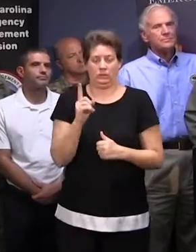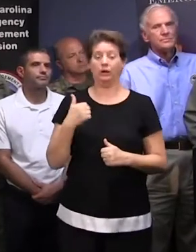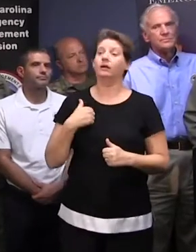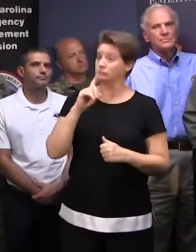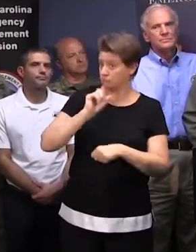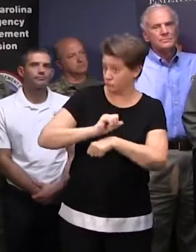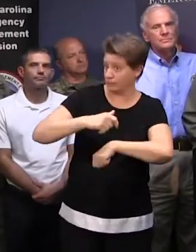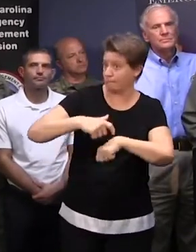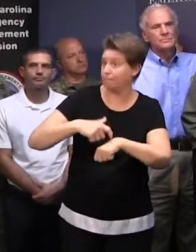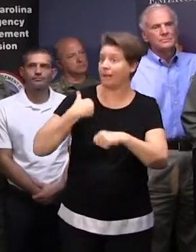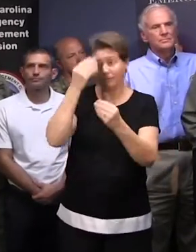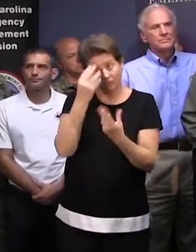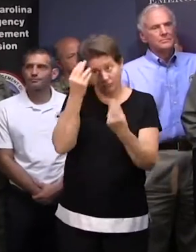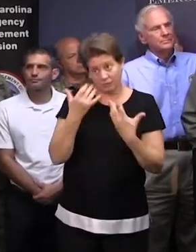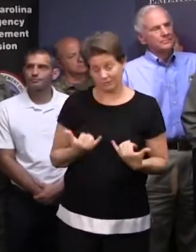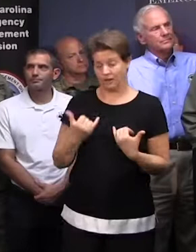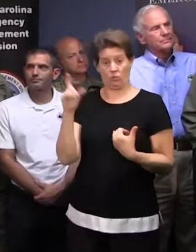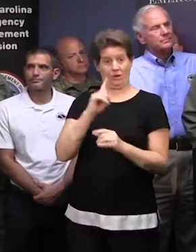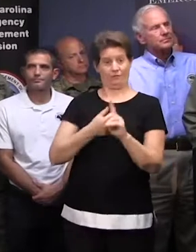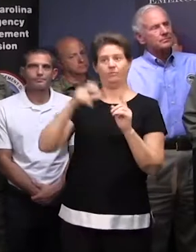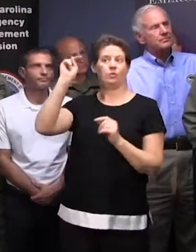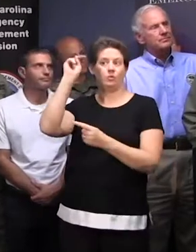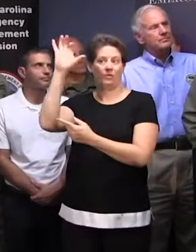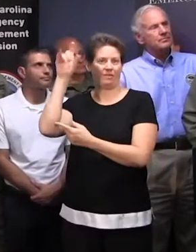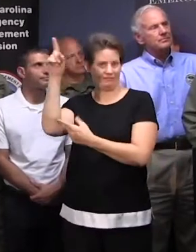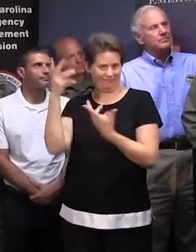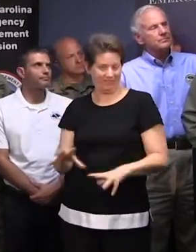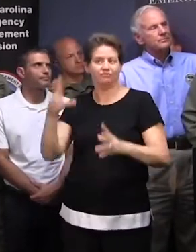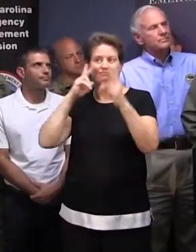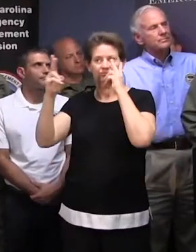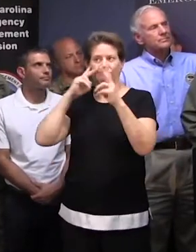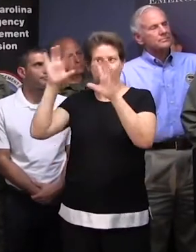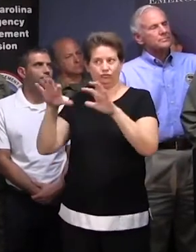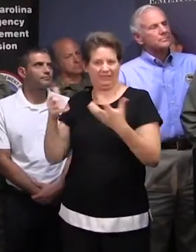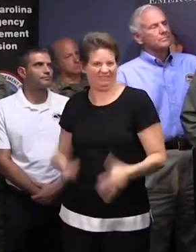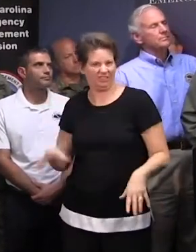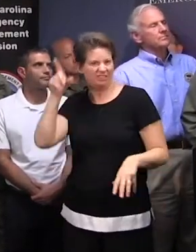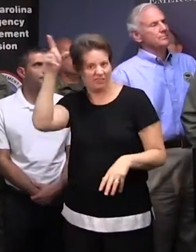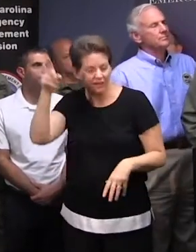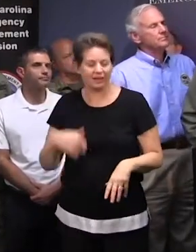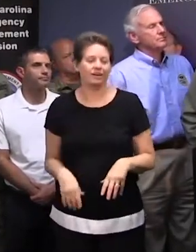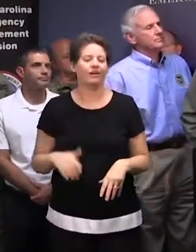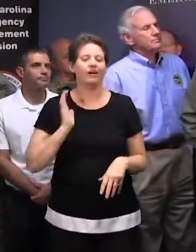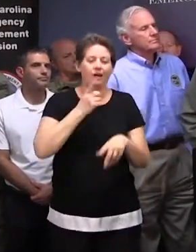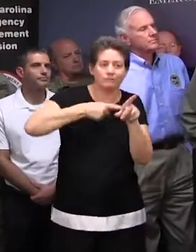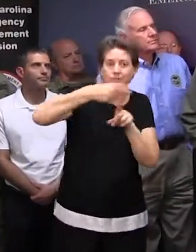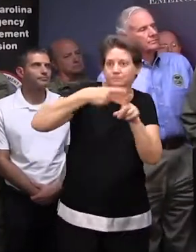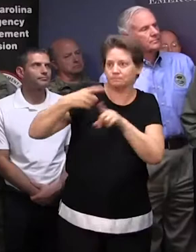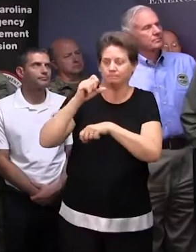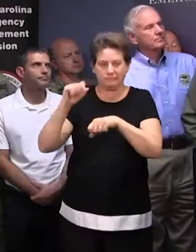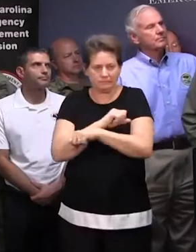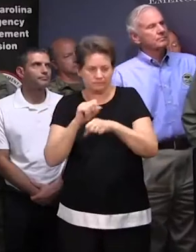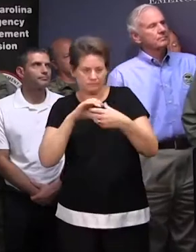information now from North Carolina because we've seen that rain, and our hydrologists are working with hydrologists from